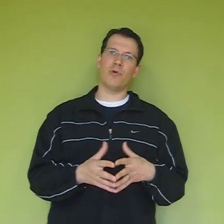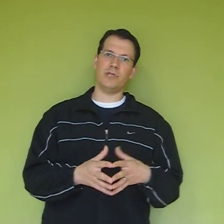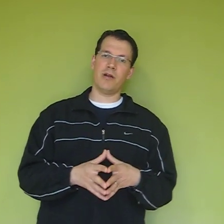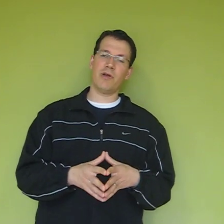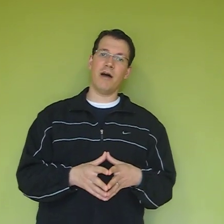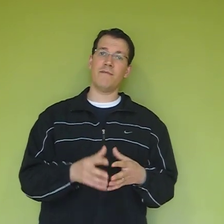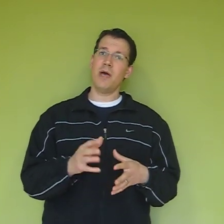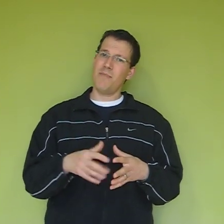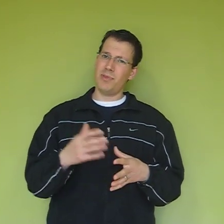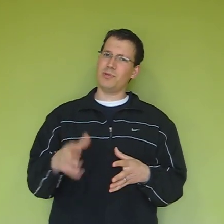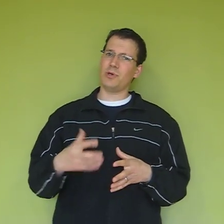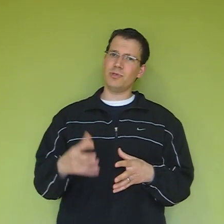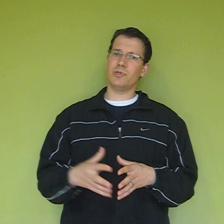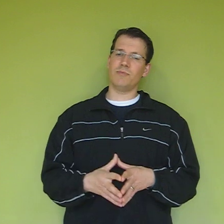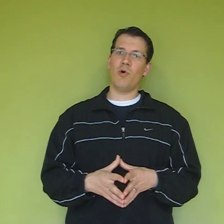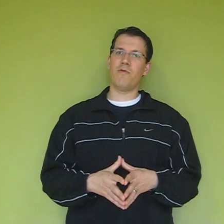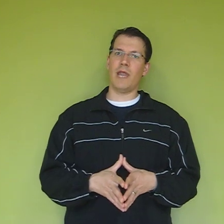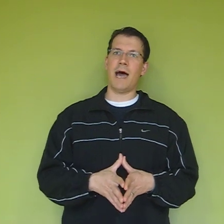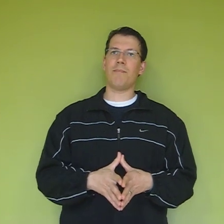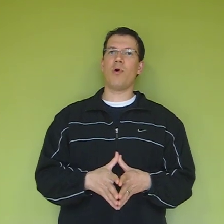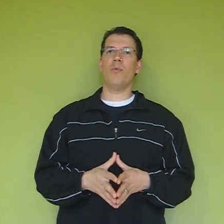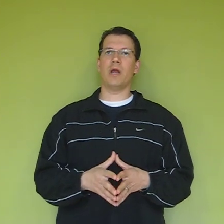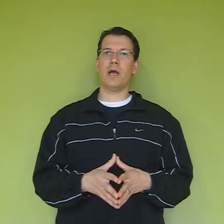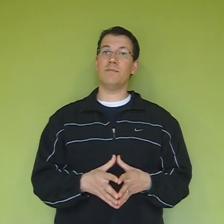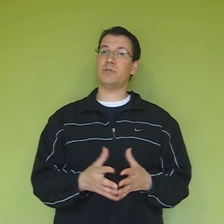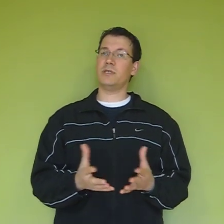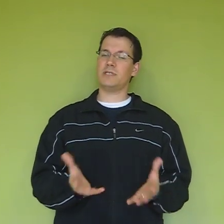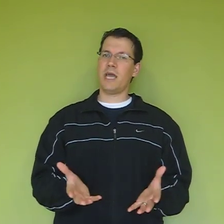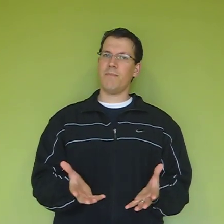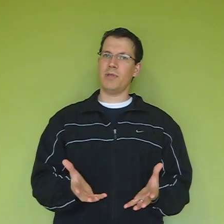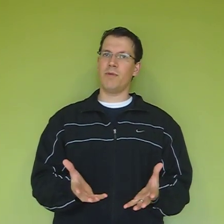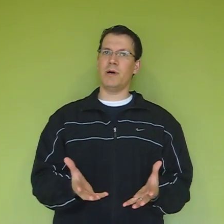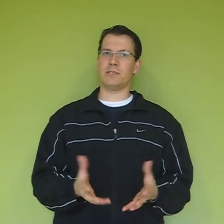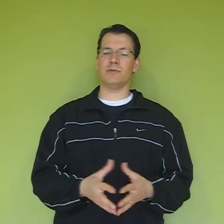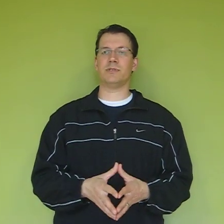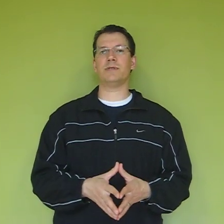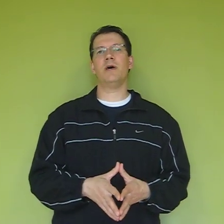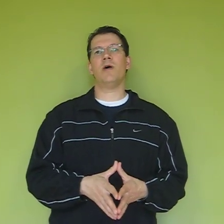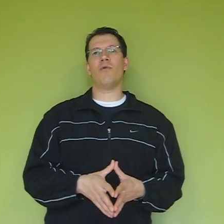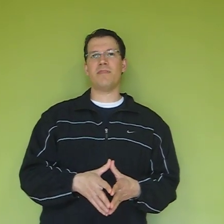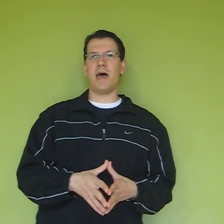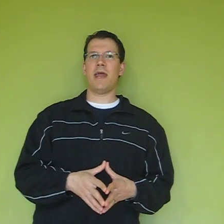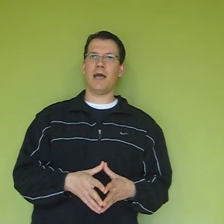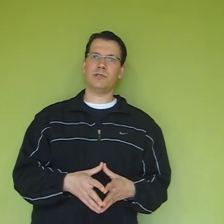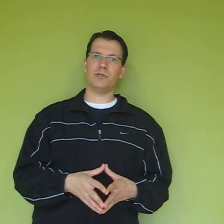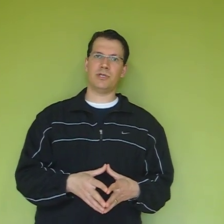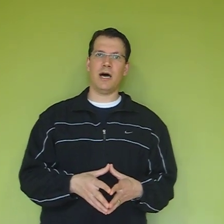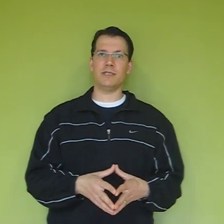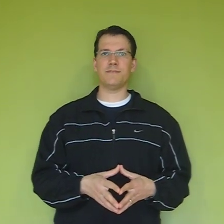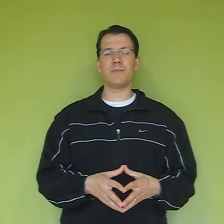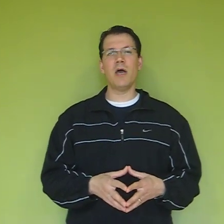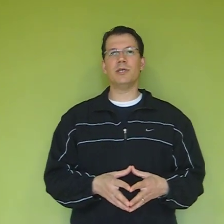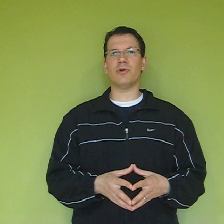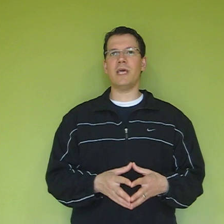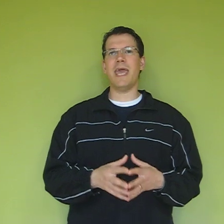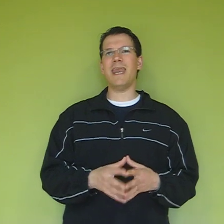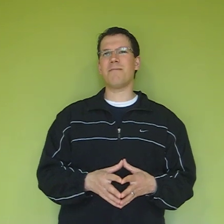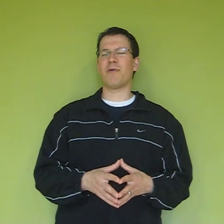rotator cuff. But there's also some overlap when it comes to the scapular muscles with that exercise. So they ended up